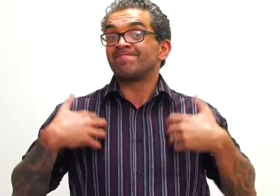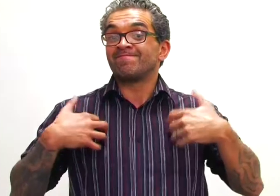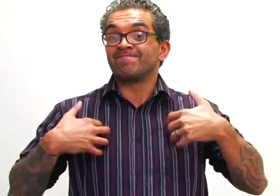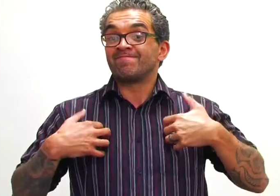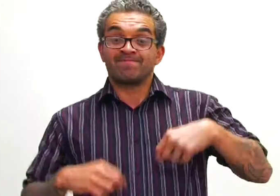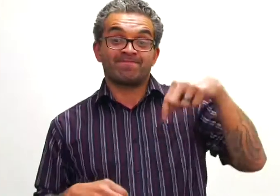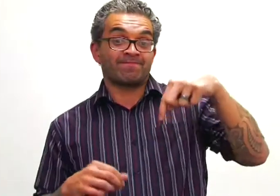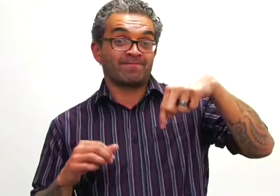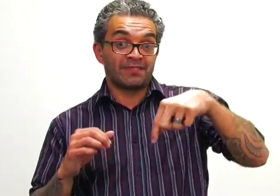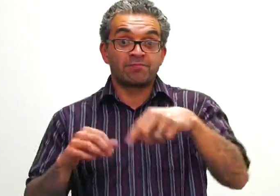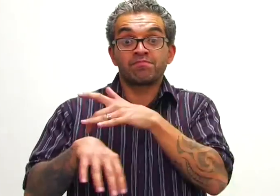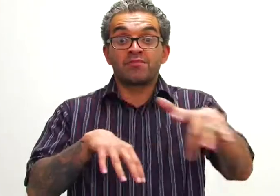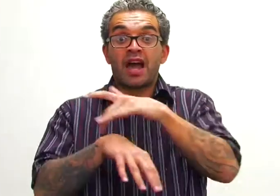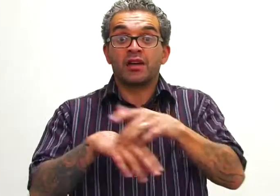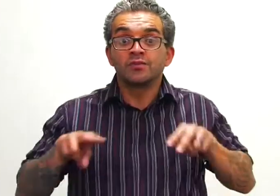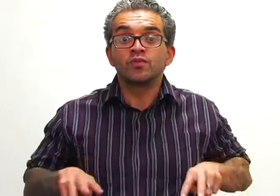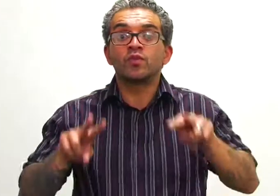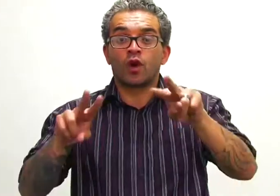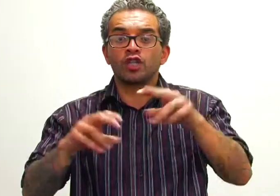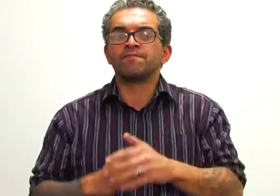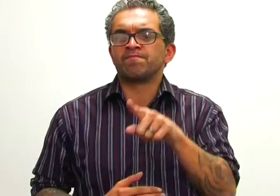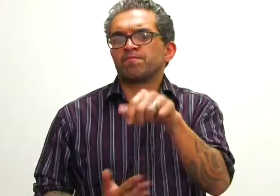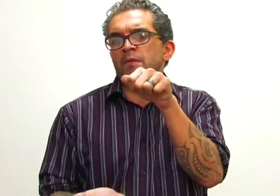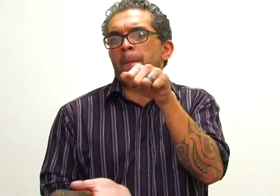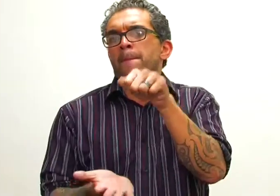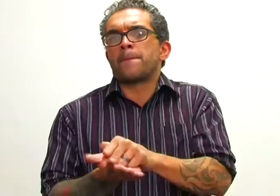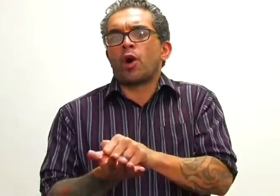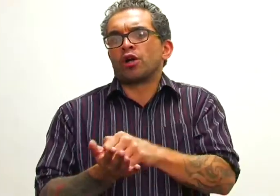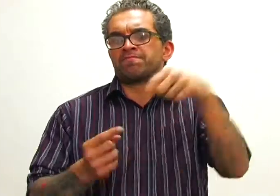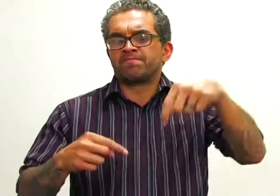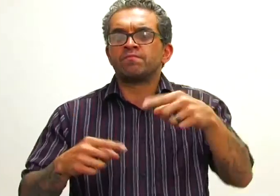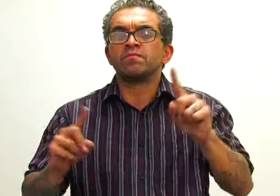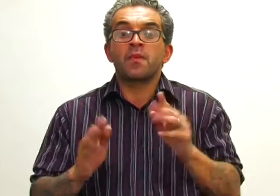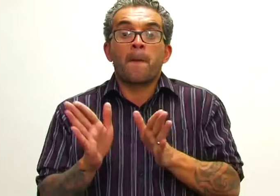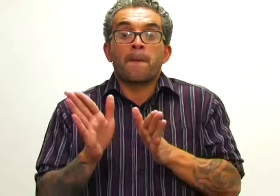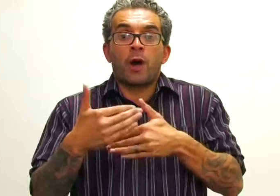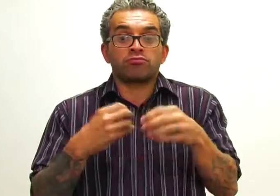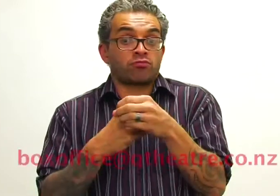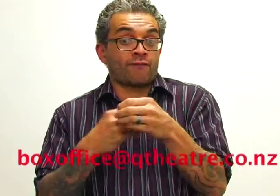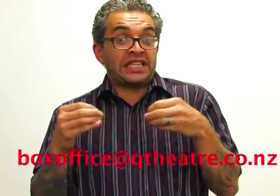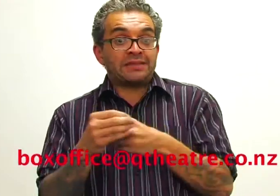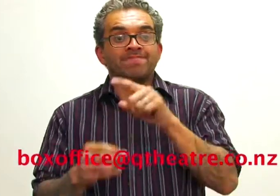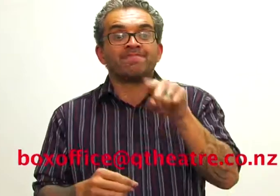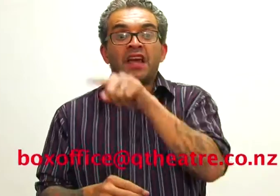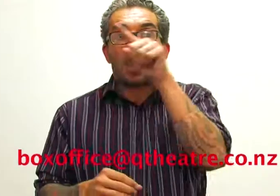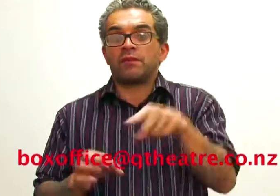If you're interested in this play to go and see it you need to book at the box office